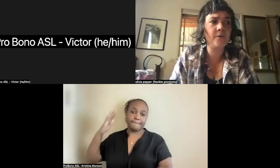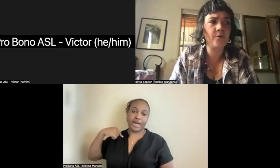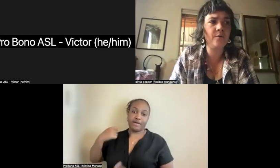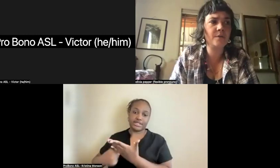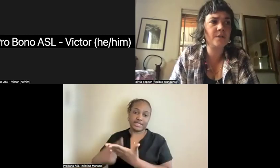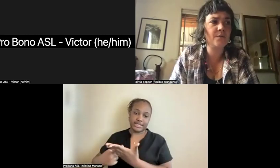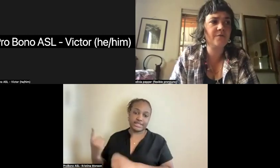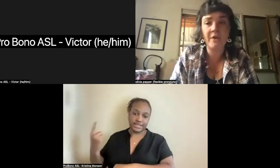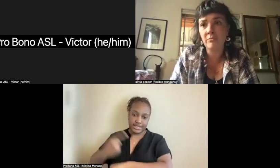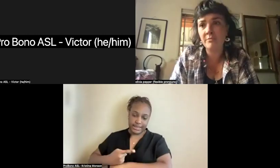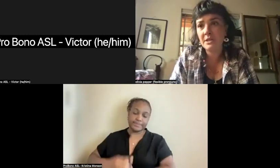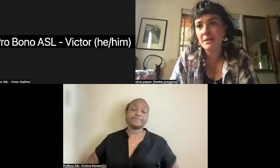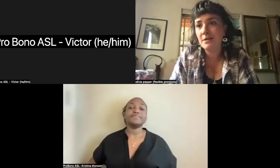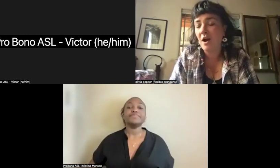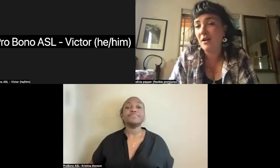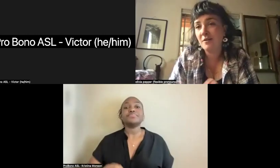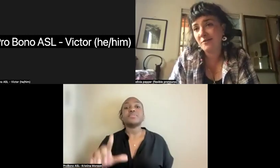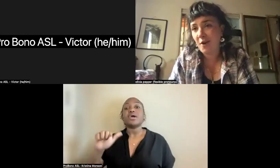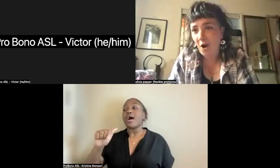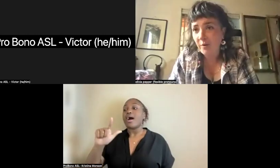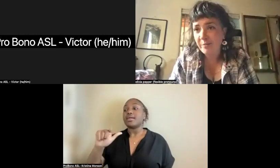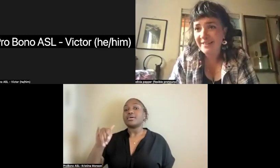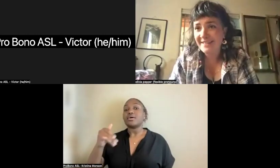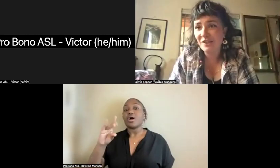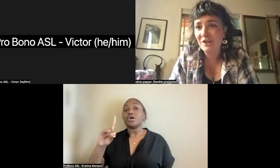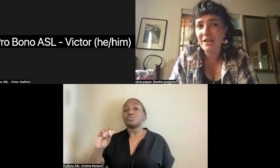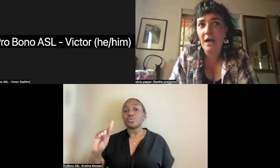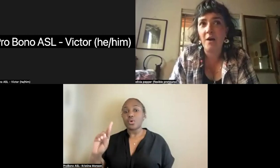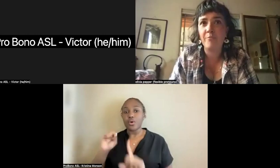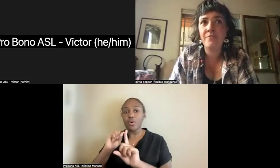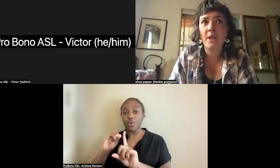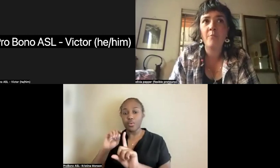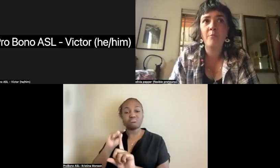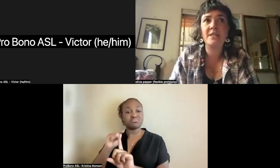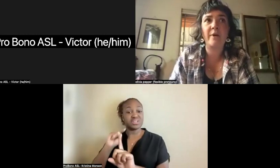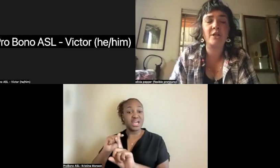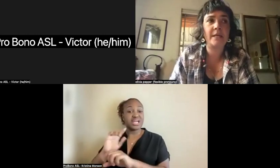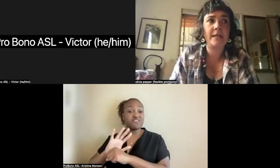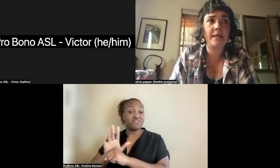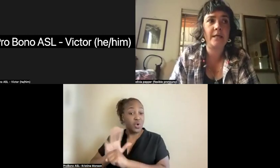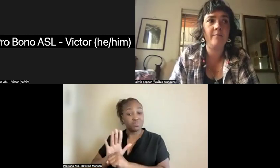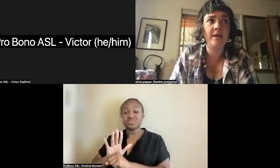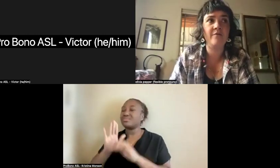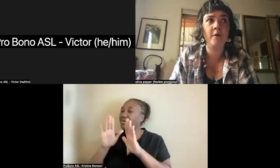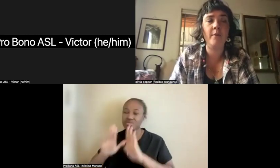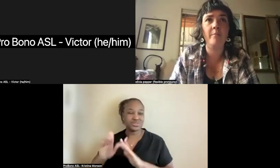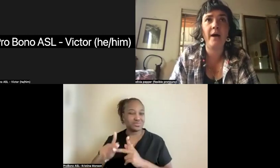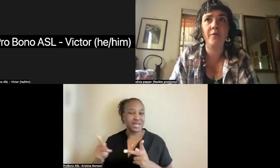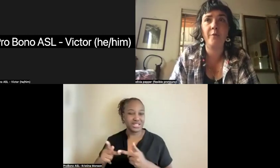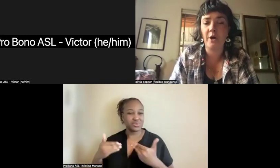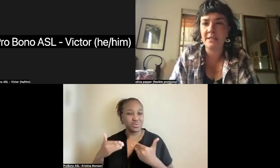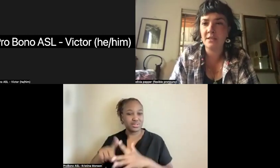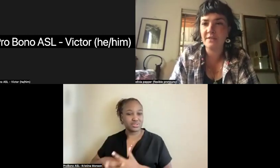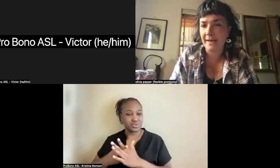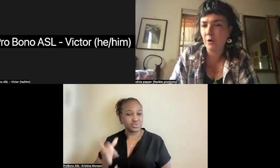Alejandro's films are a great place to look. Um, but especially he made a film about